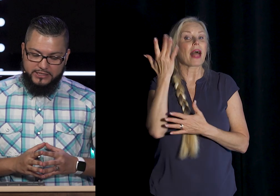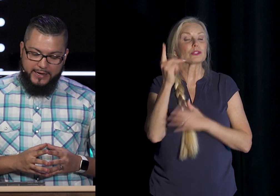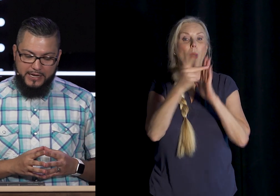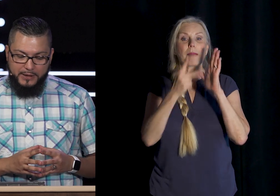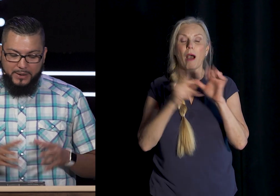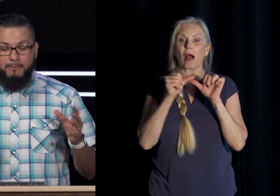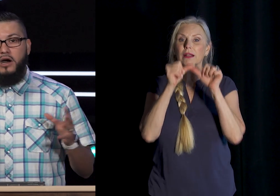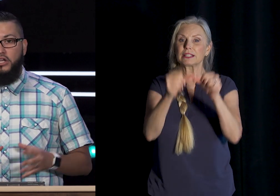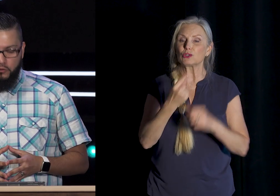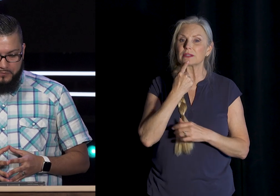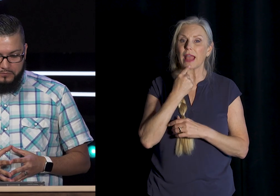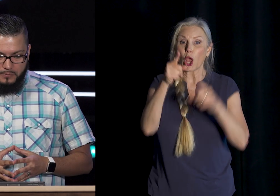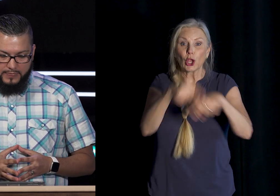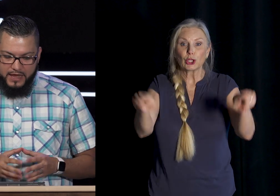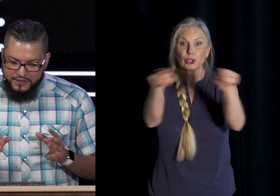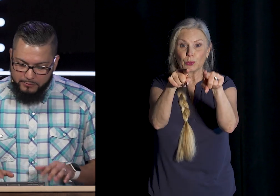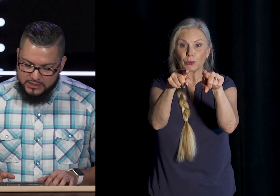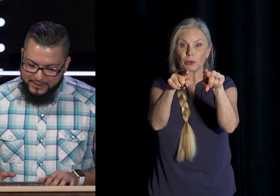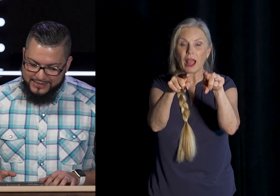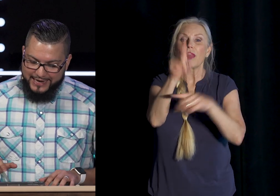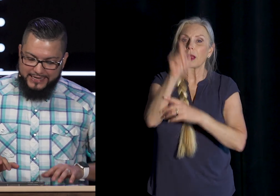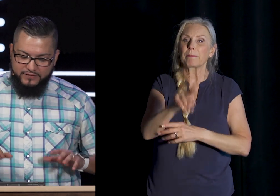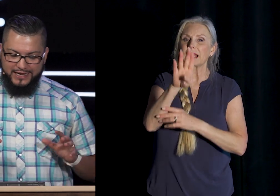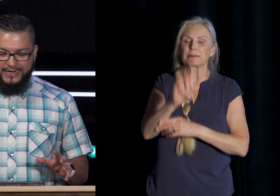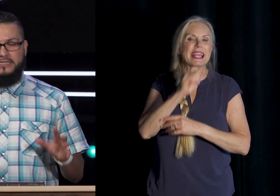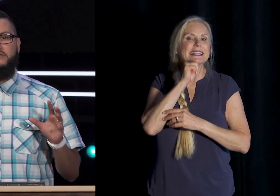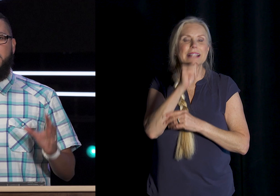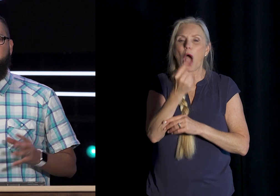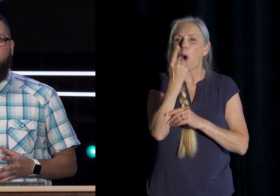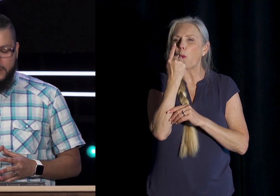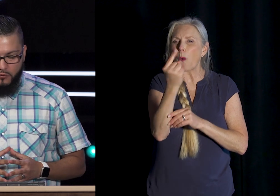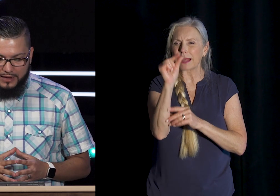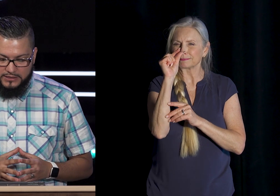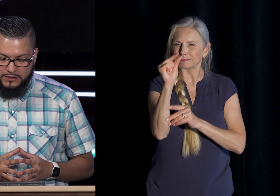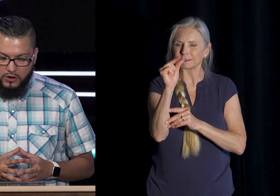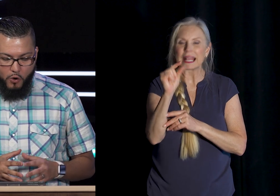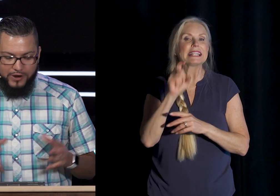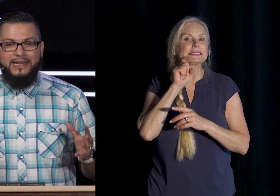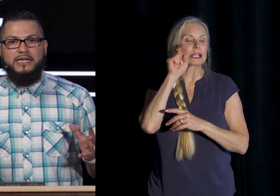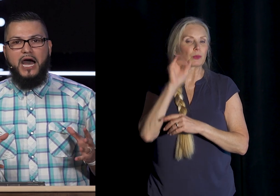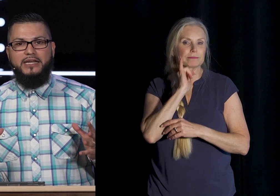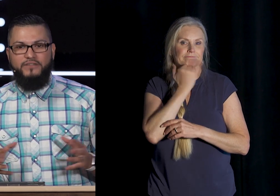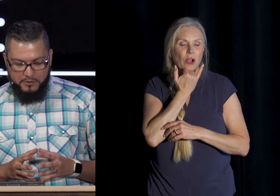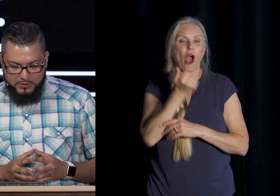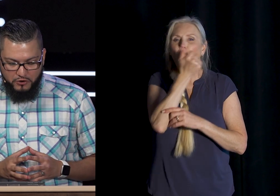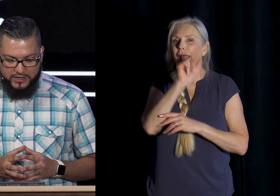say But among you There must be Not even a hint Of sexual immorality Or any kind Of impurity